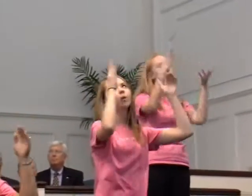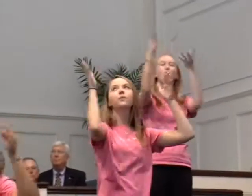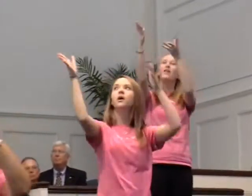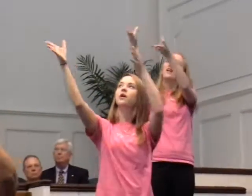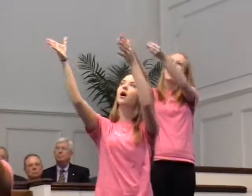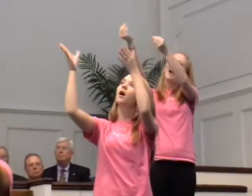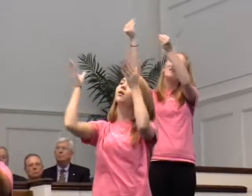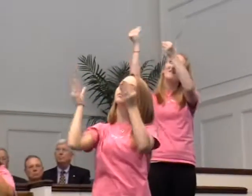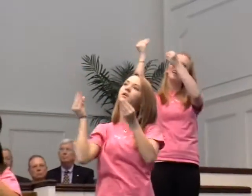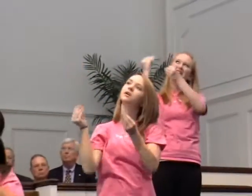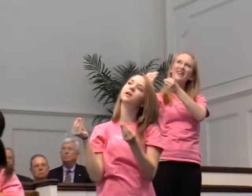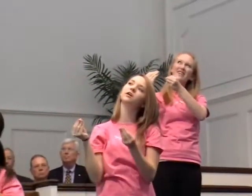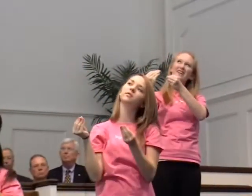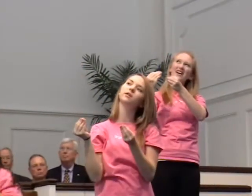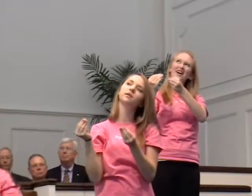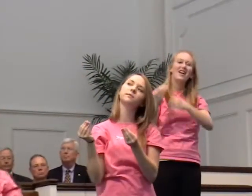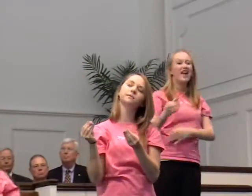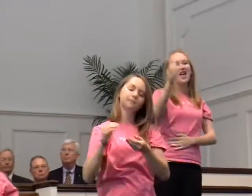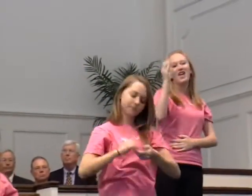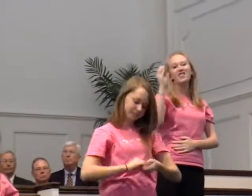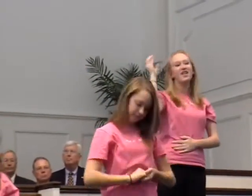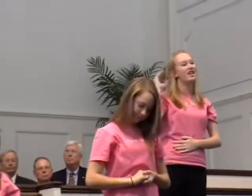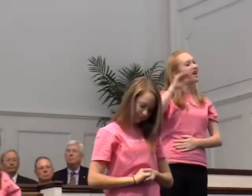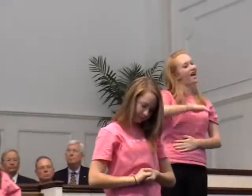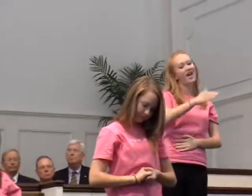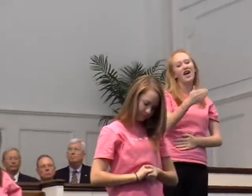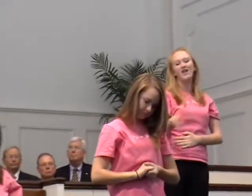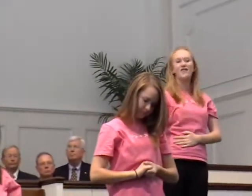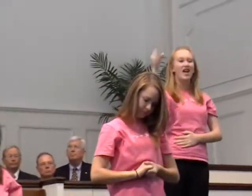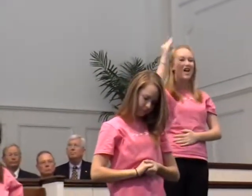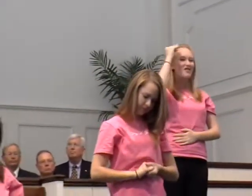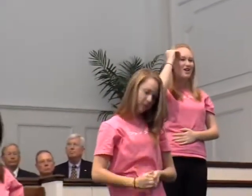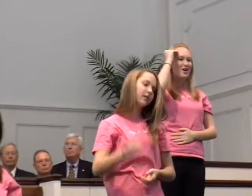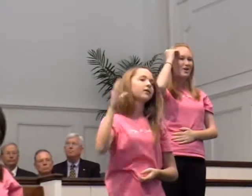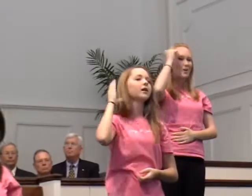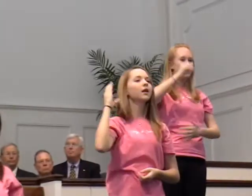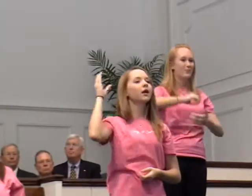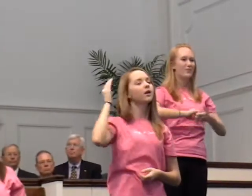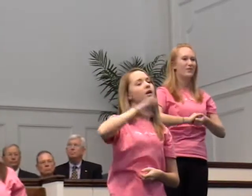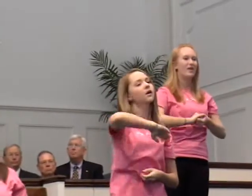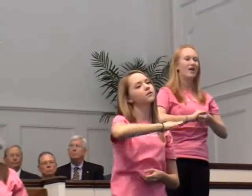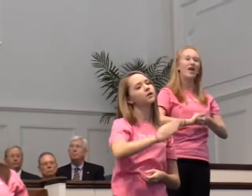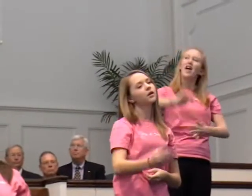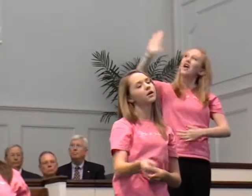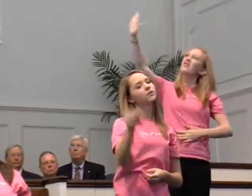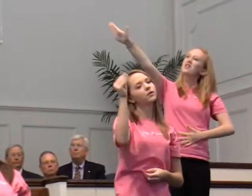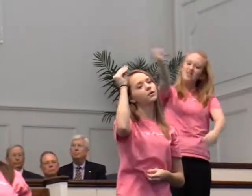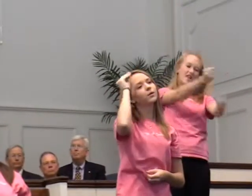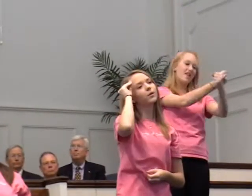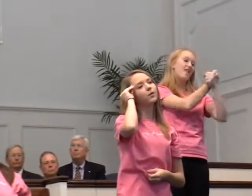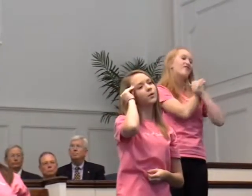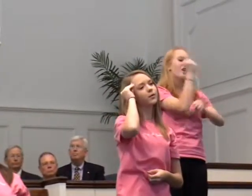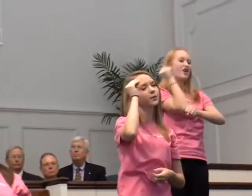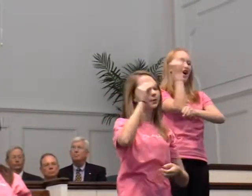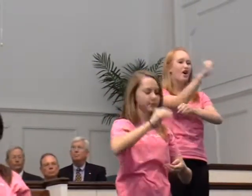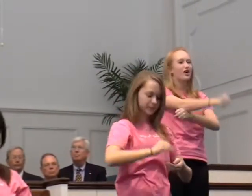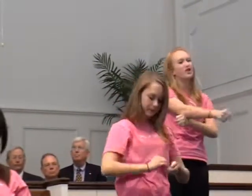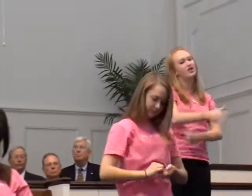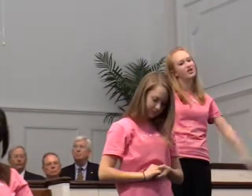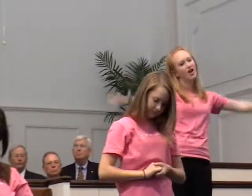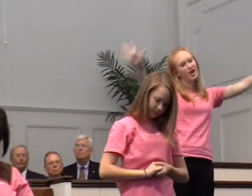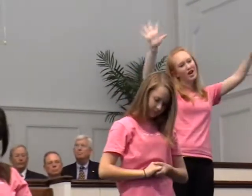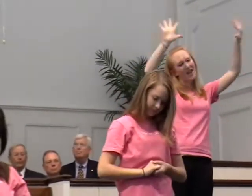hope that I've been given, that I had never known There's a love that